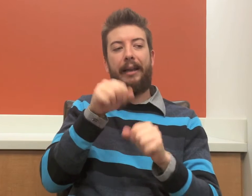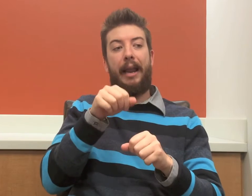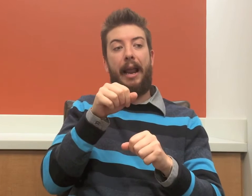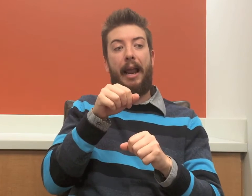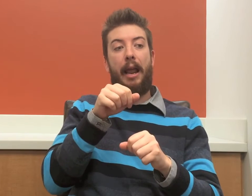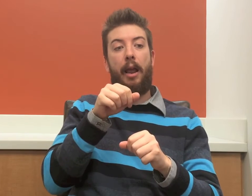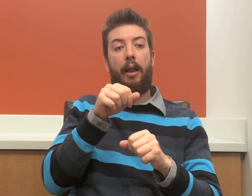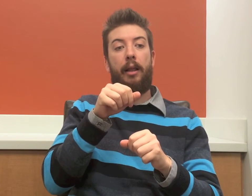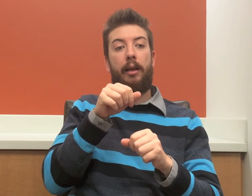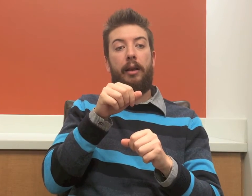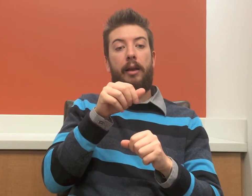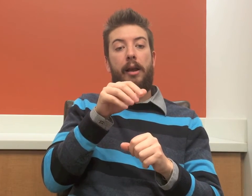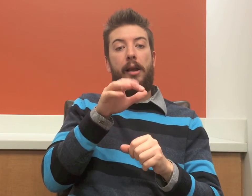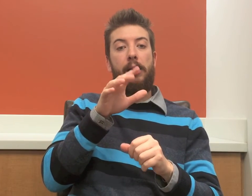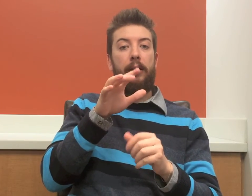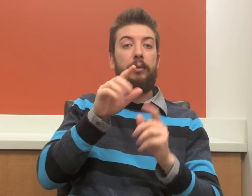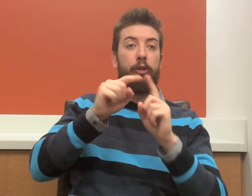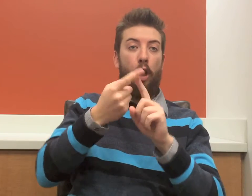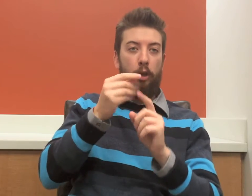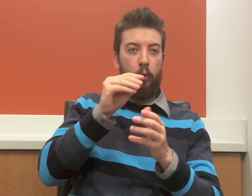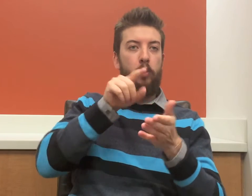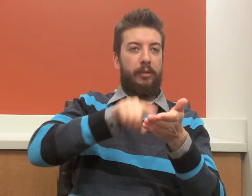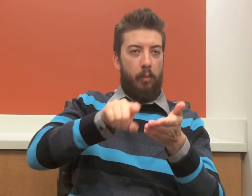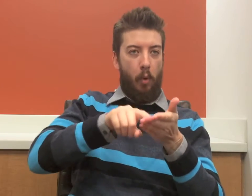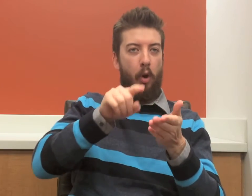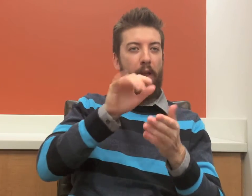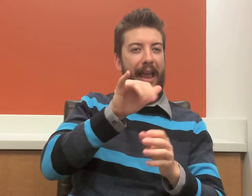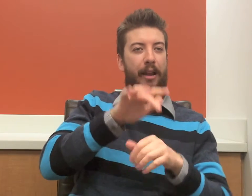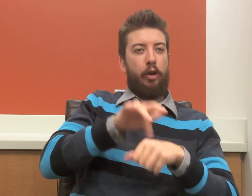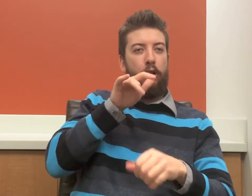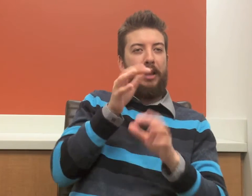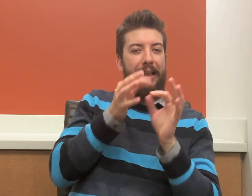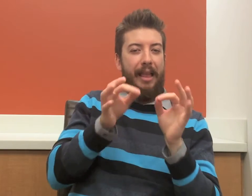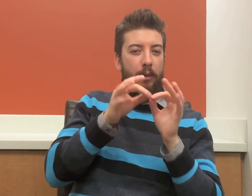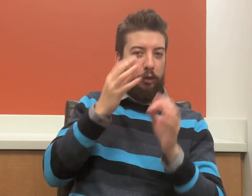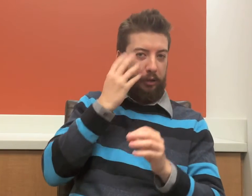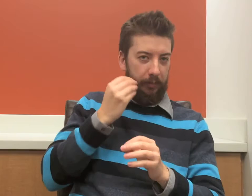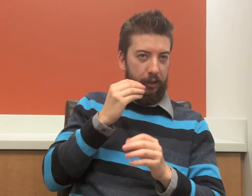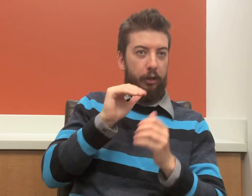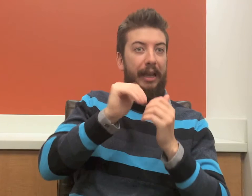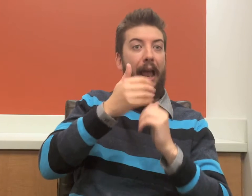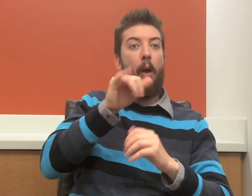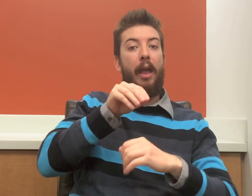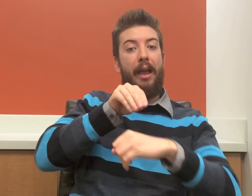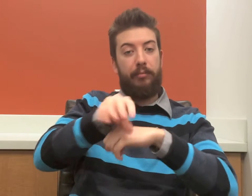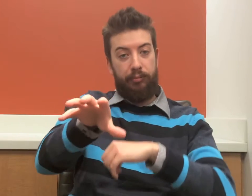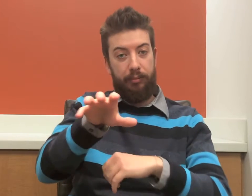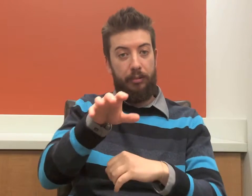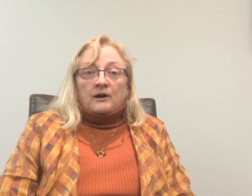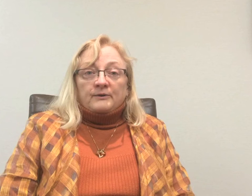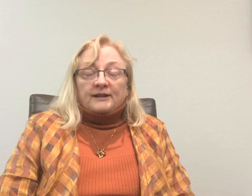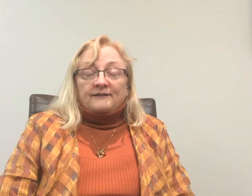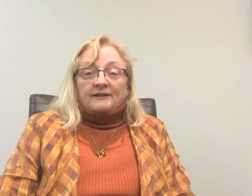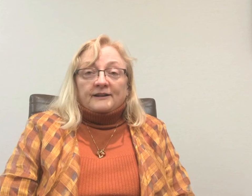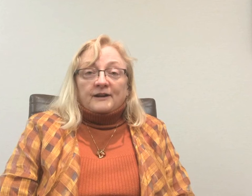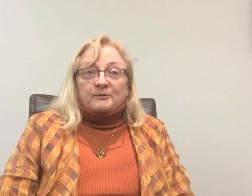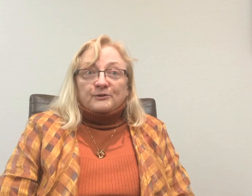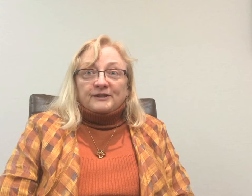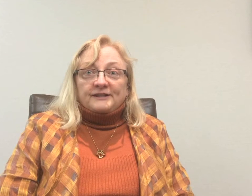I can start to explore that early language experience and how that can affect later life. Well, have a lot of opportunities